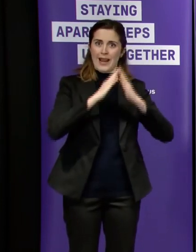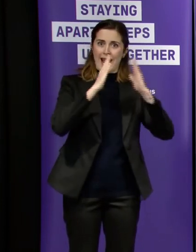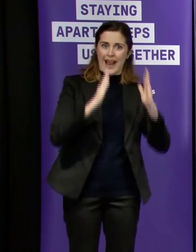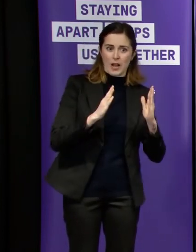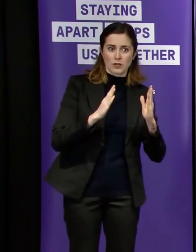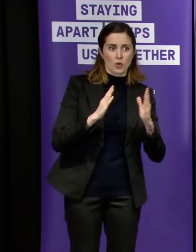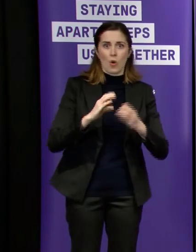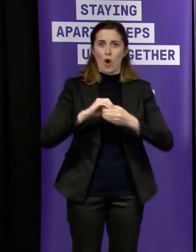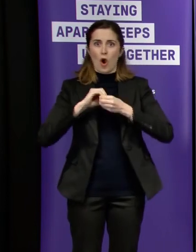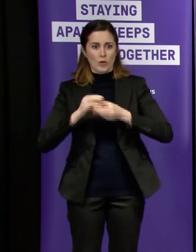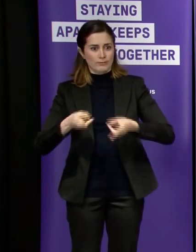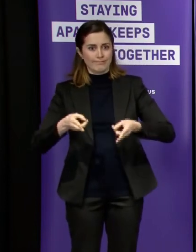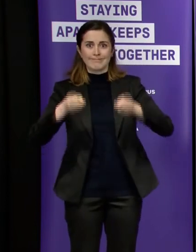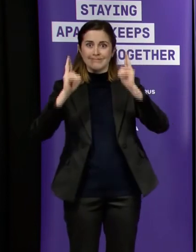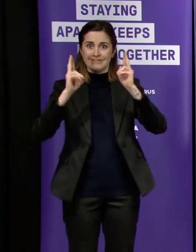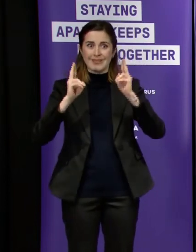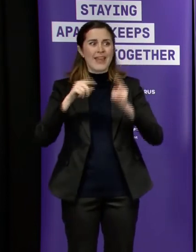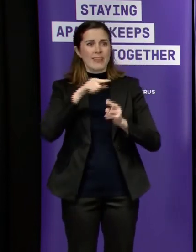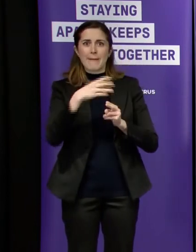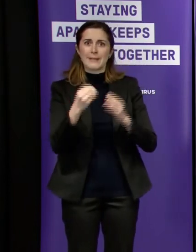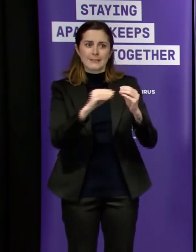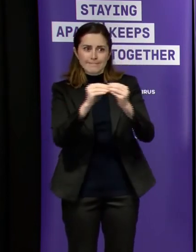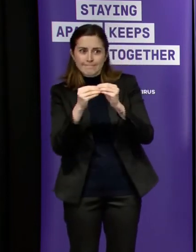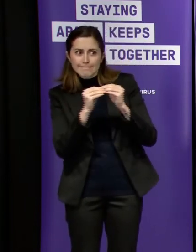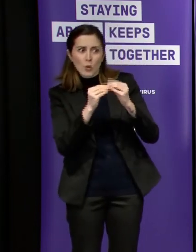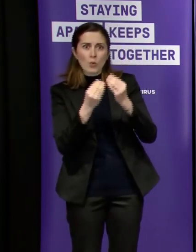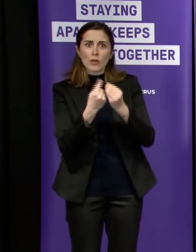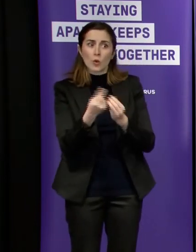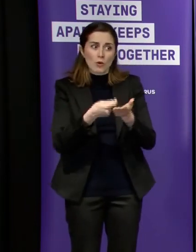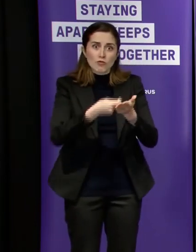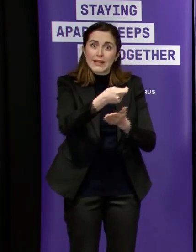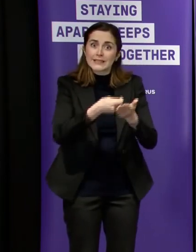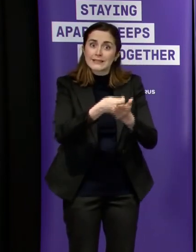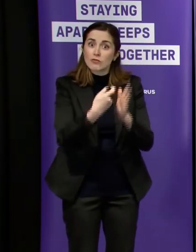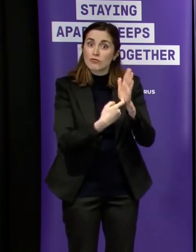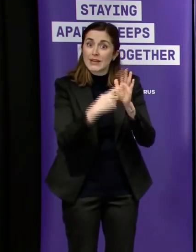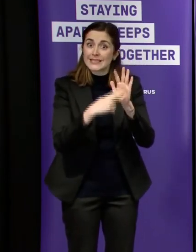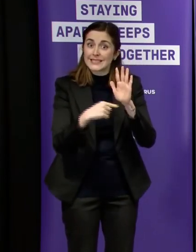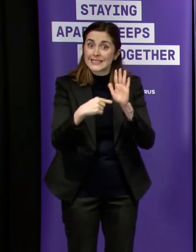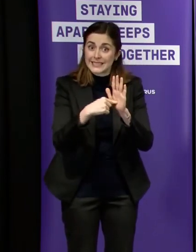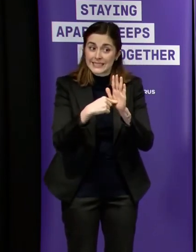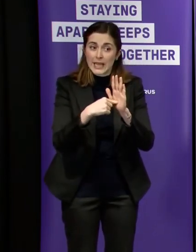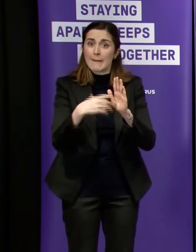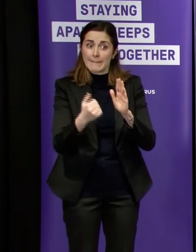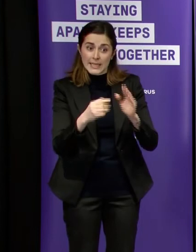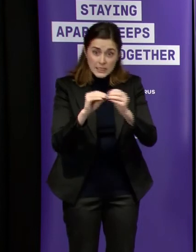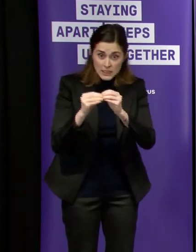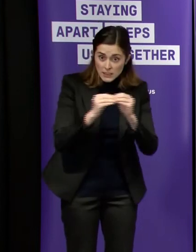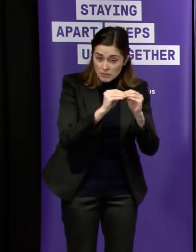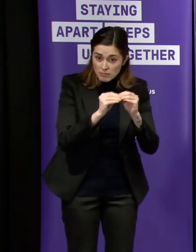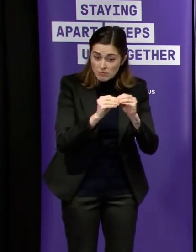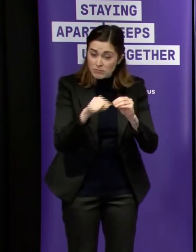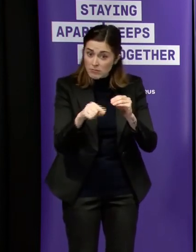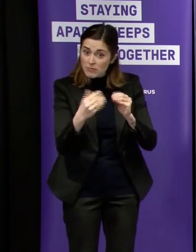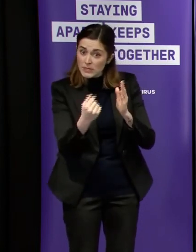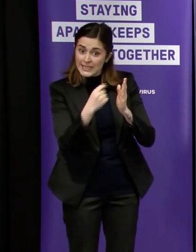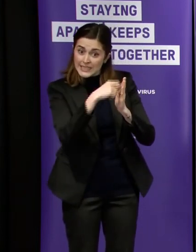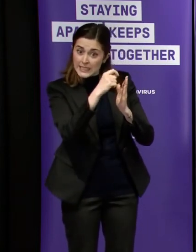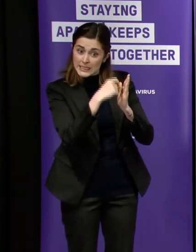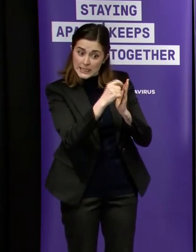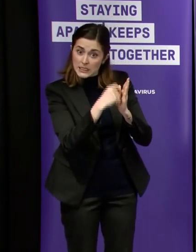with their with their tenants they have to qualify uh in order to uh